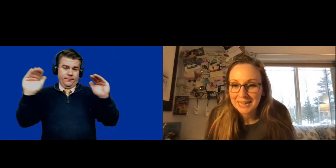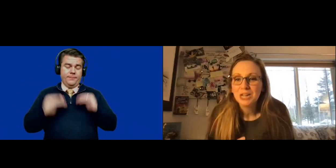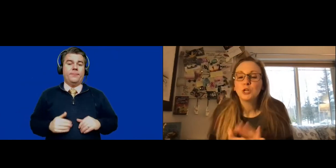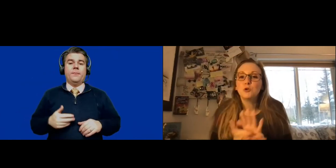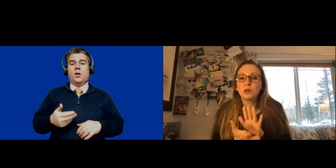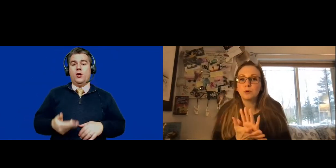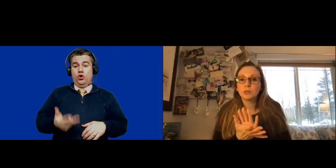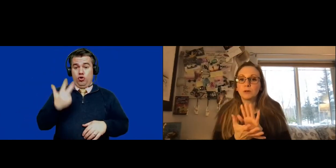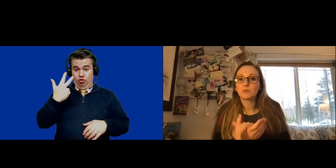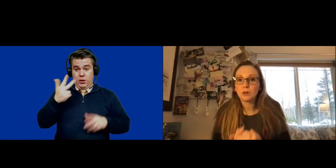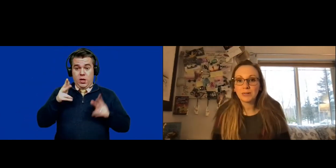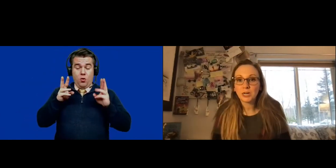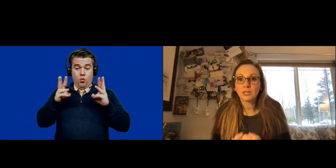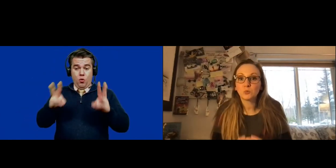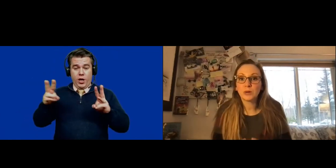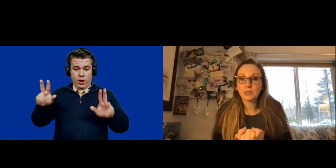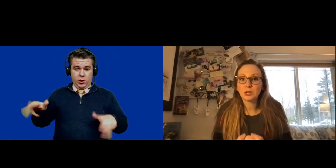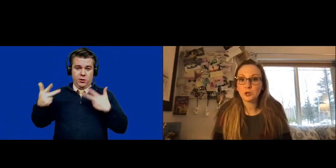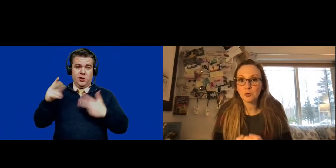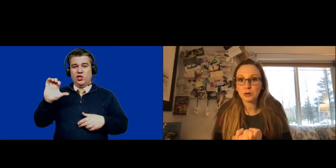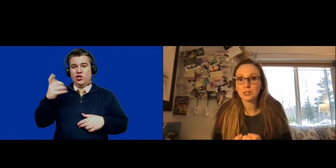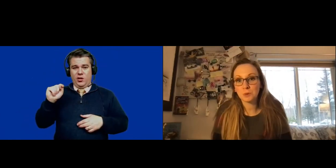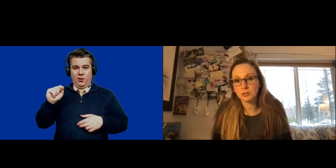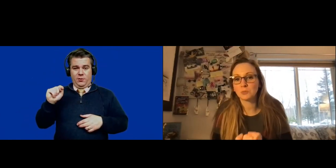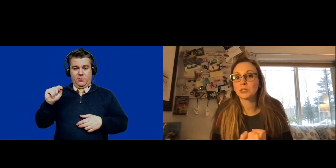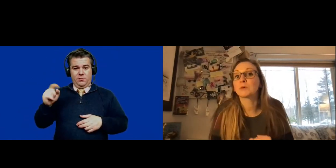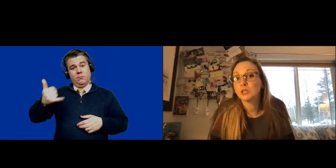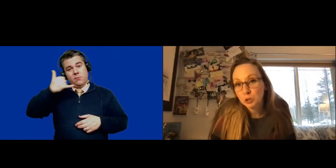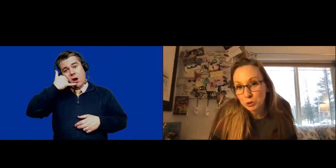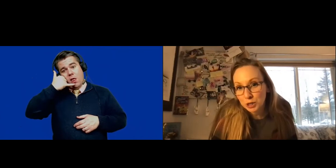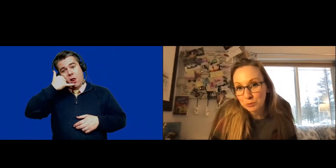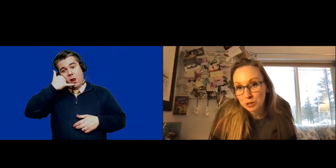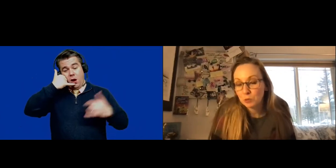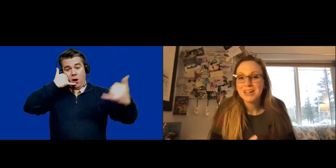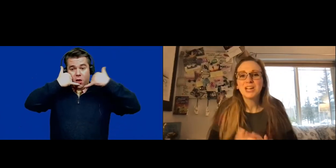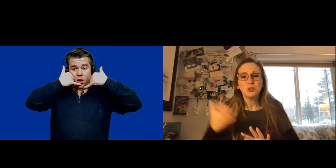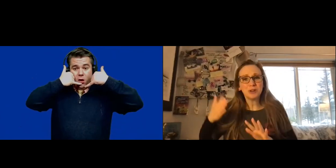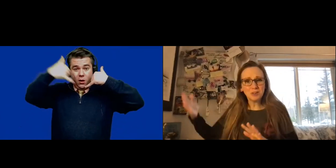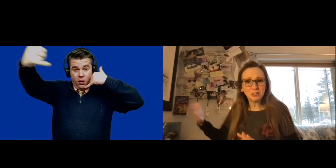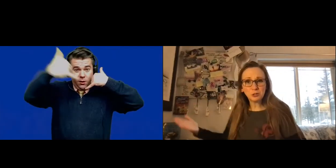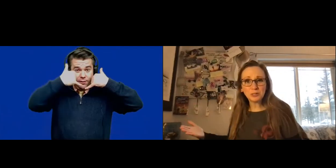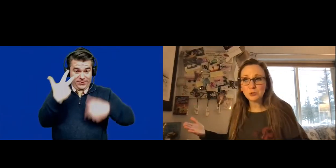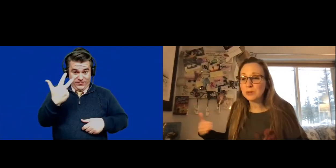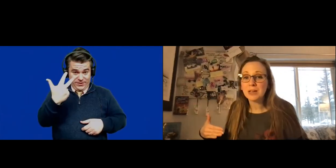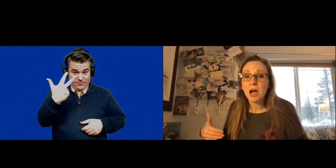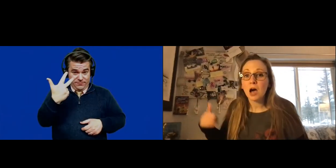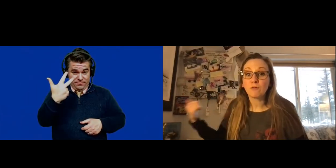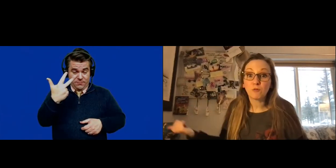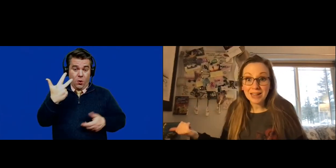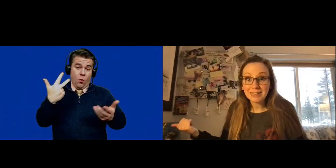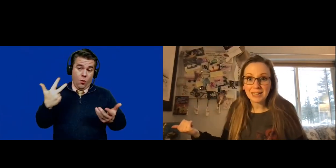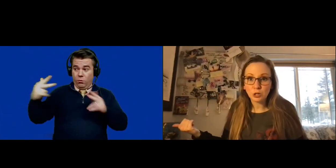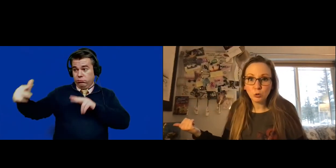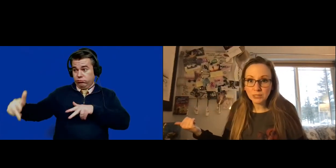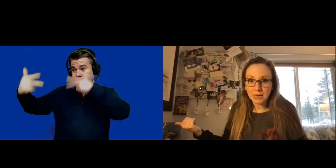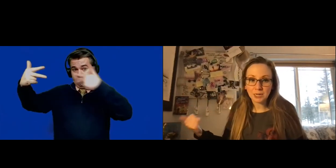me. You can put them in three-way chats with your sponsor, with the person who shared with you. You could even do this with a